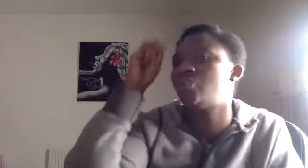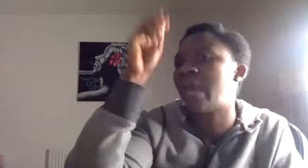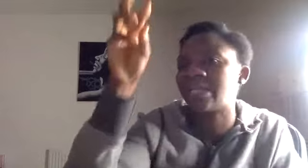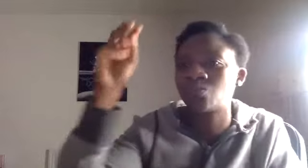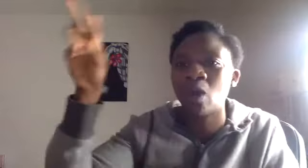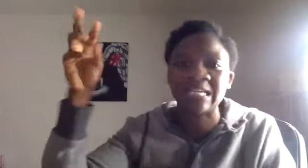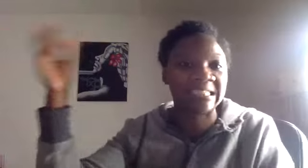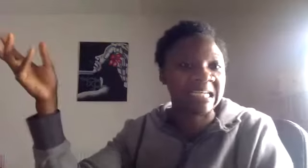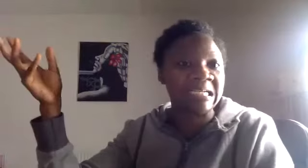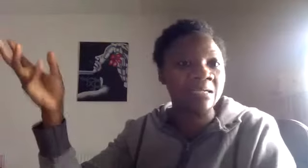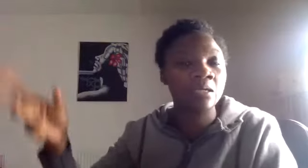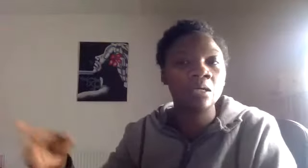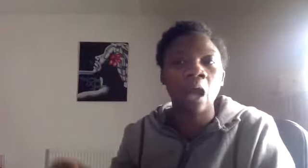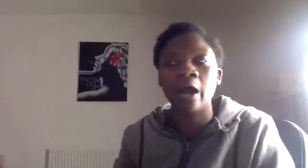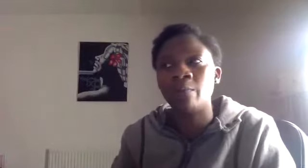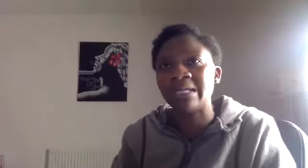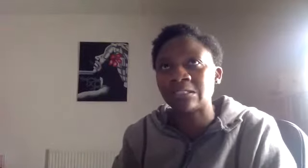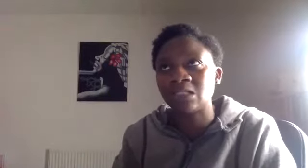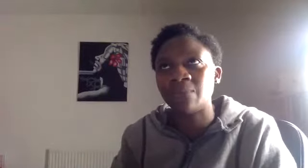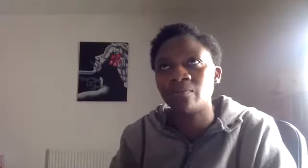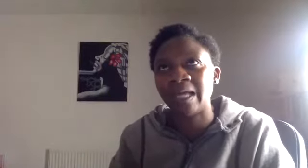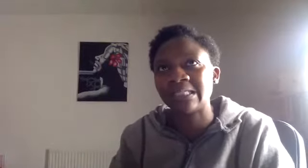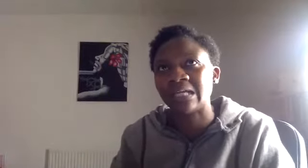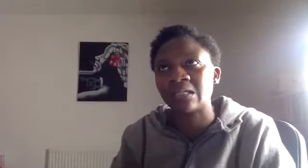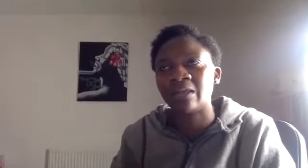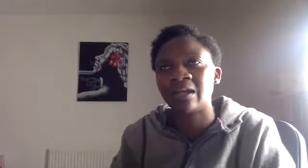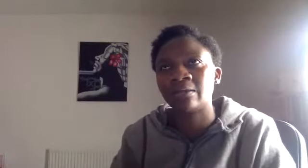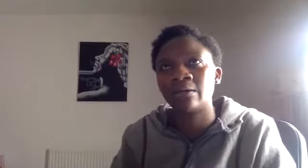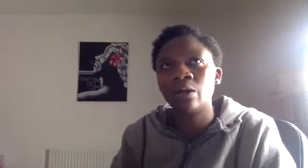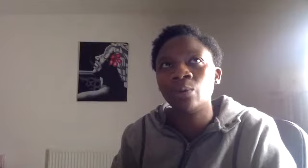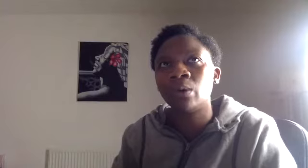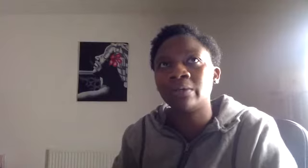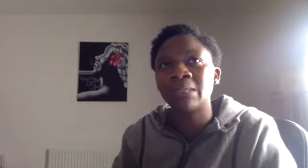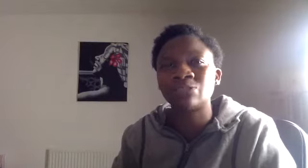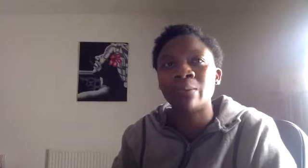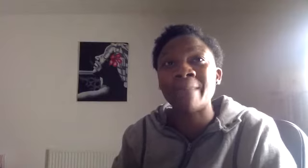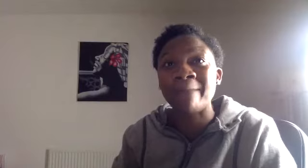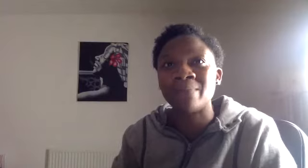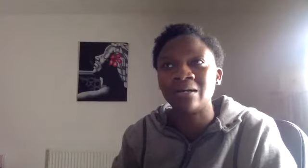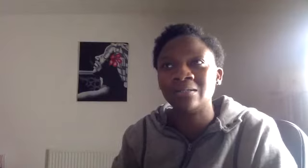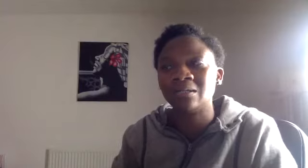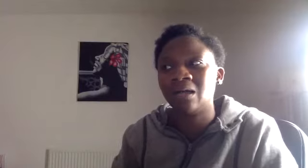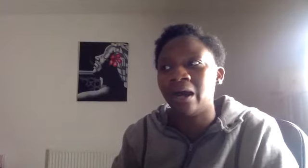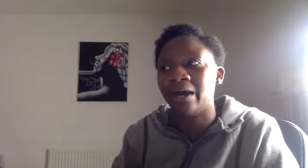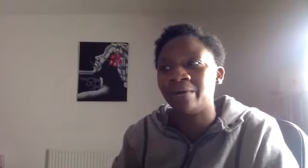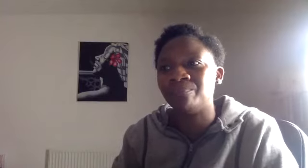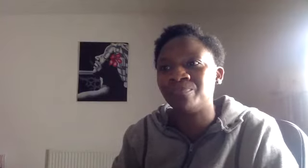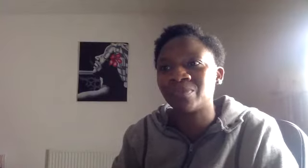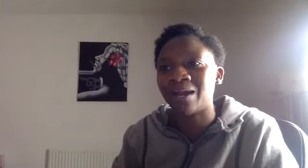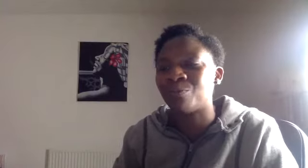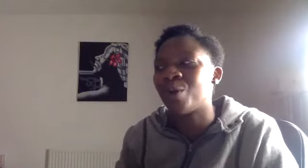X, Y, Z, it doesn't seem to make sense. And I think that what we must remember, um, and I wrote